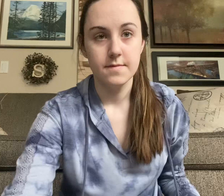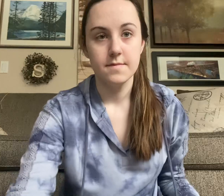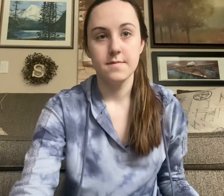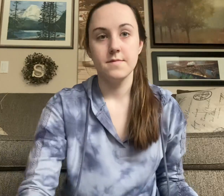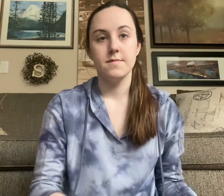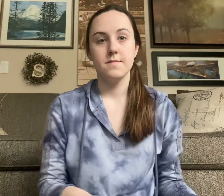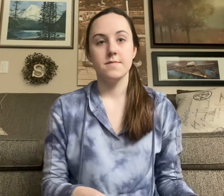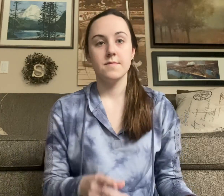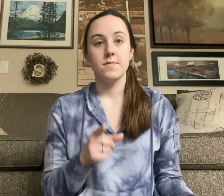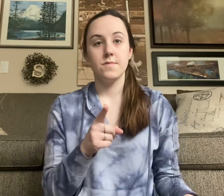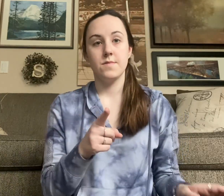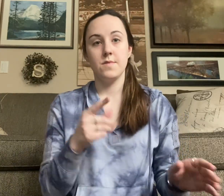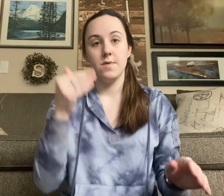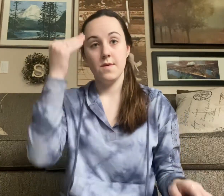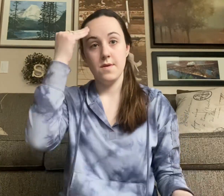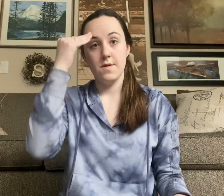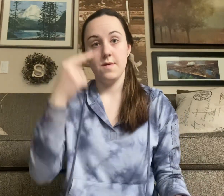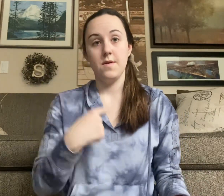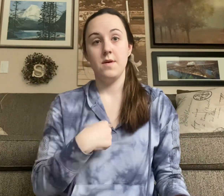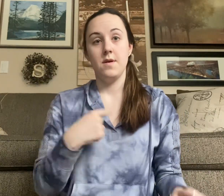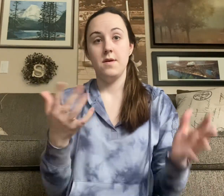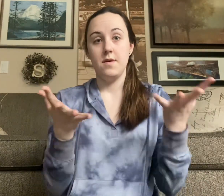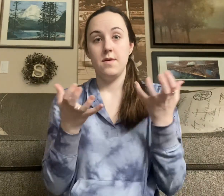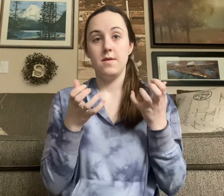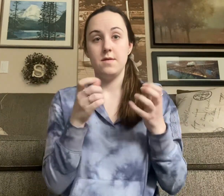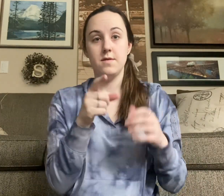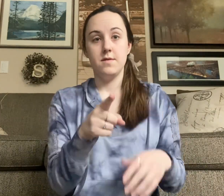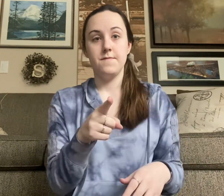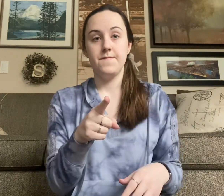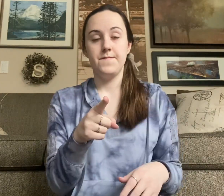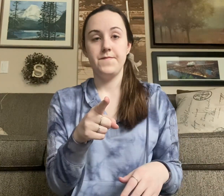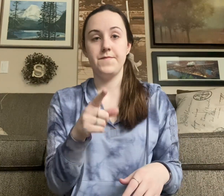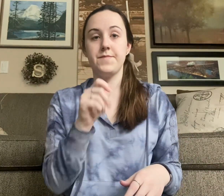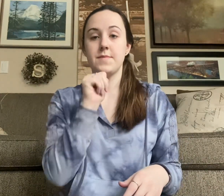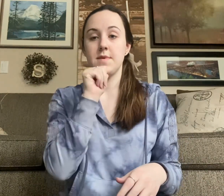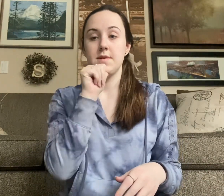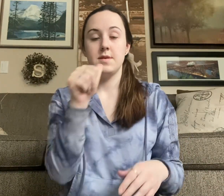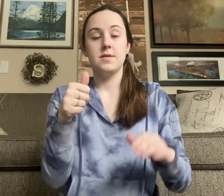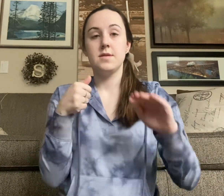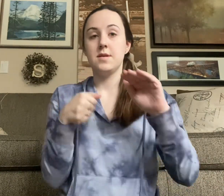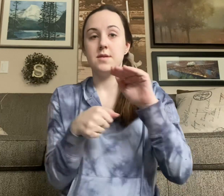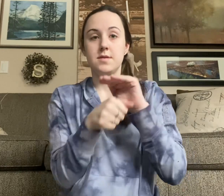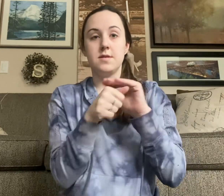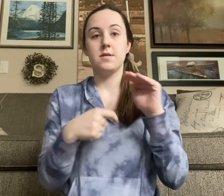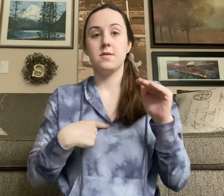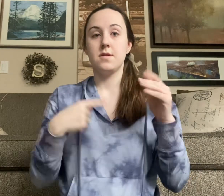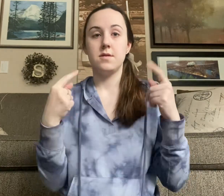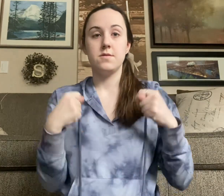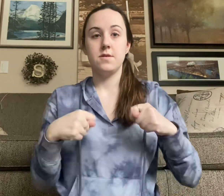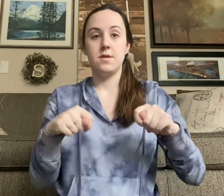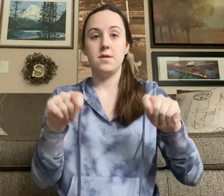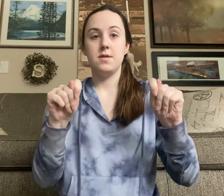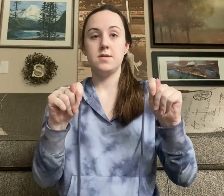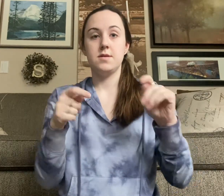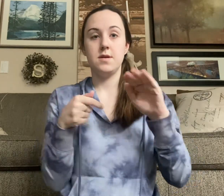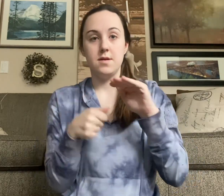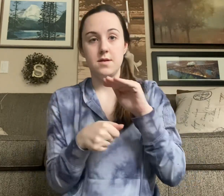You know I want you, it's not a secret I tried to hide